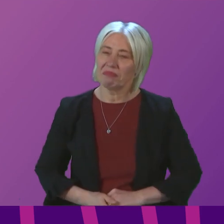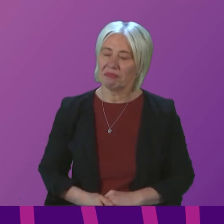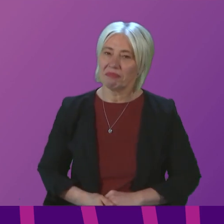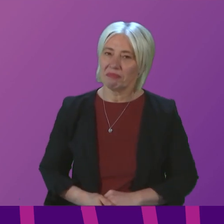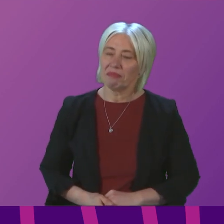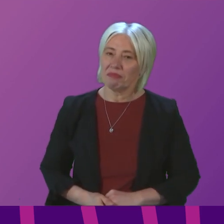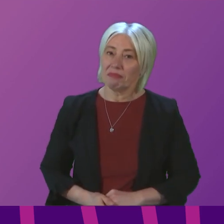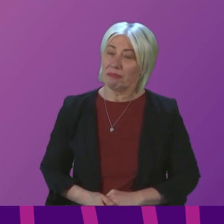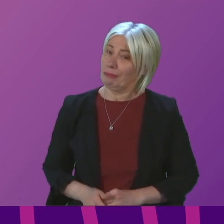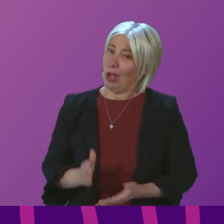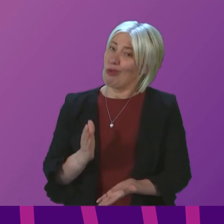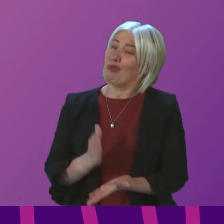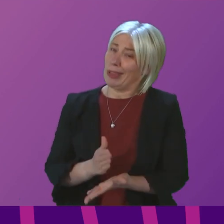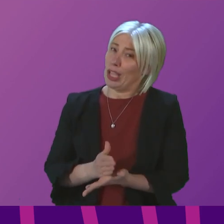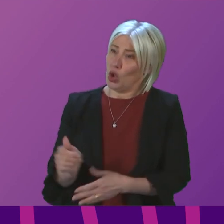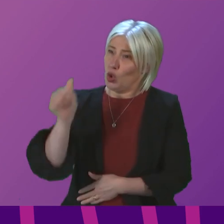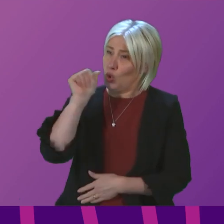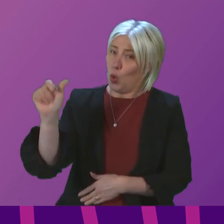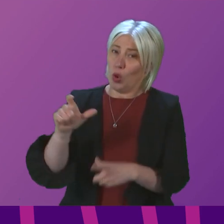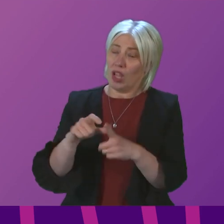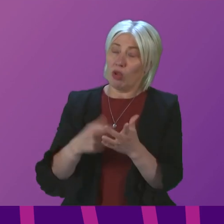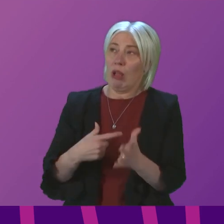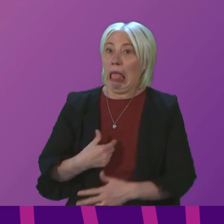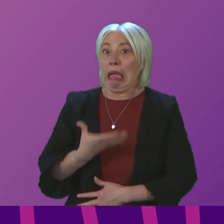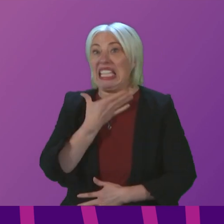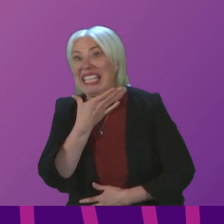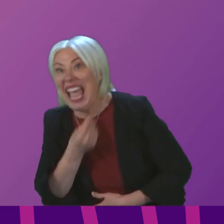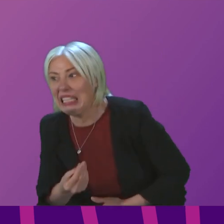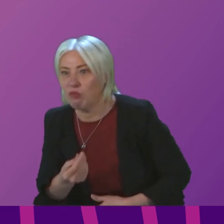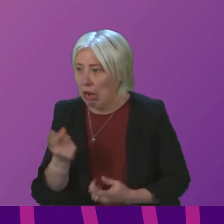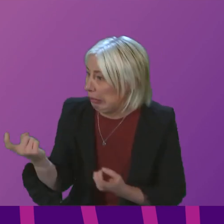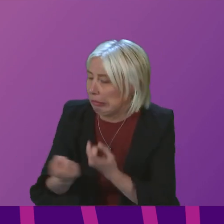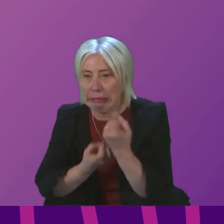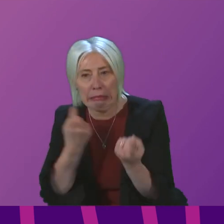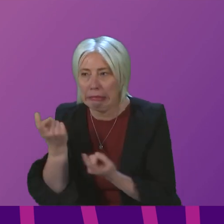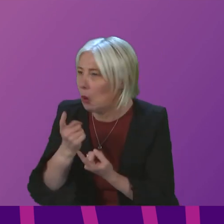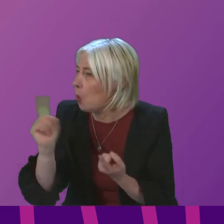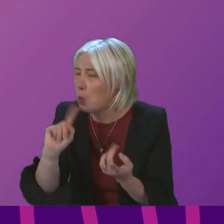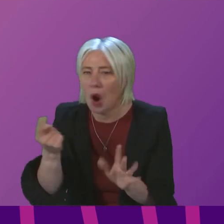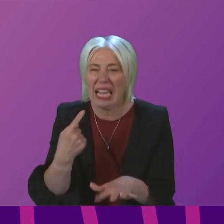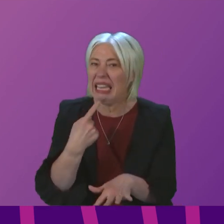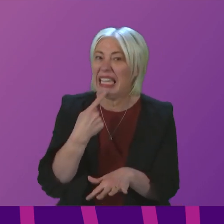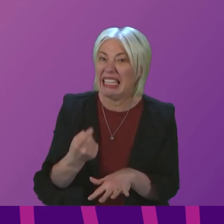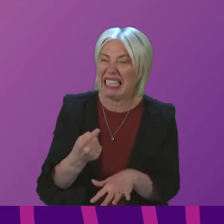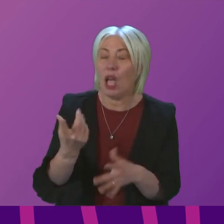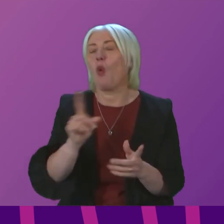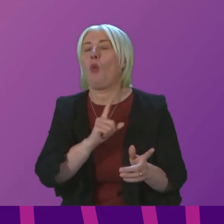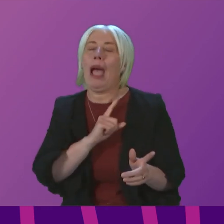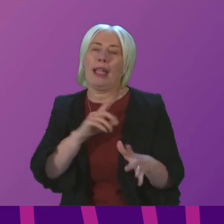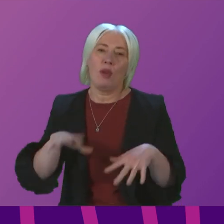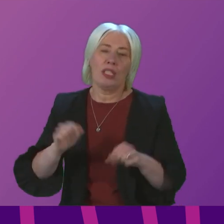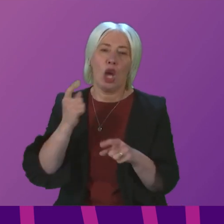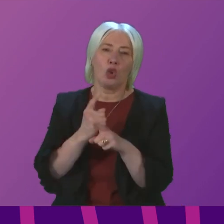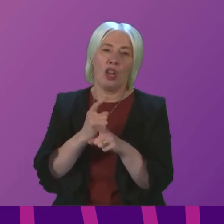And you really know that Douglas Ross is desperate and scraping the bottom of the barrel when he starts talking about